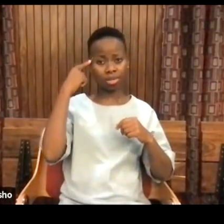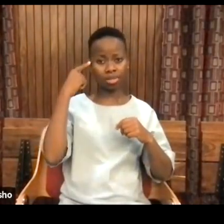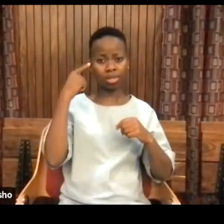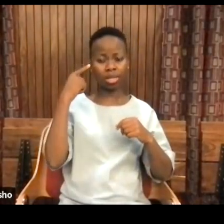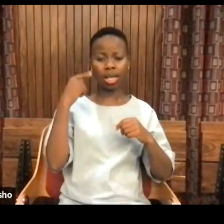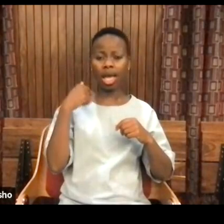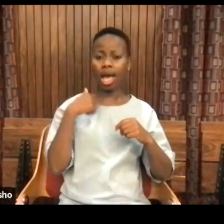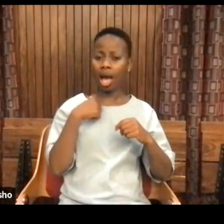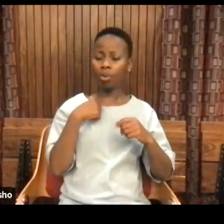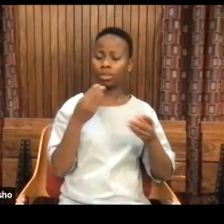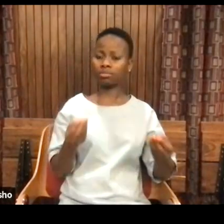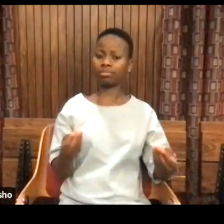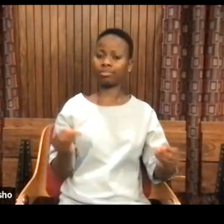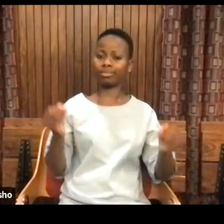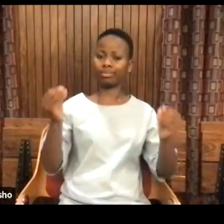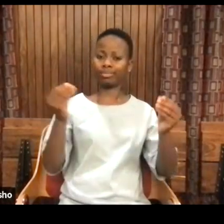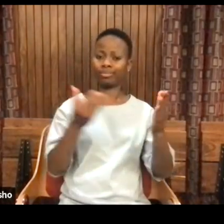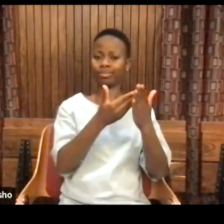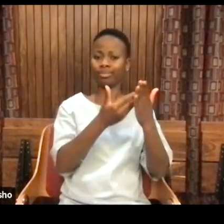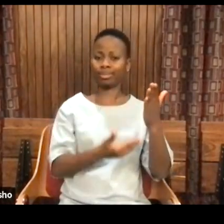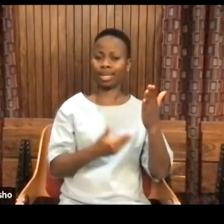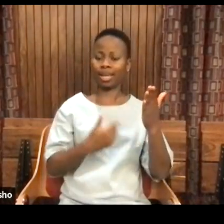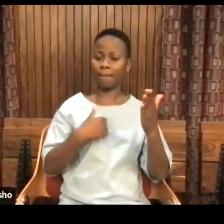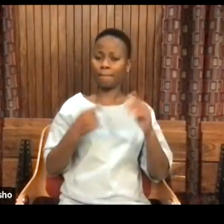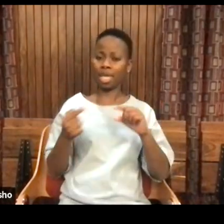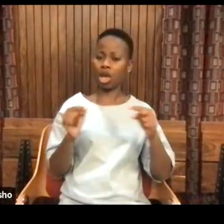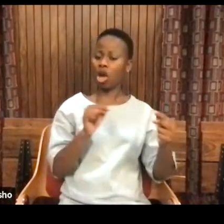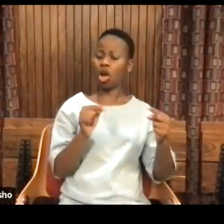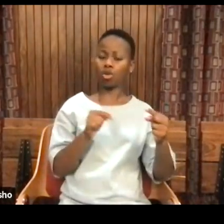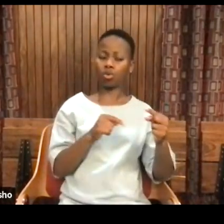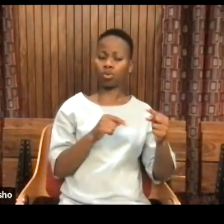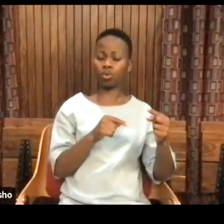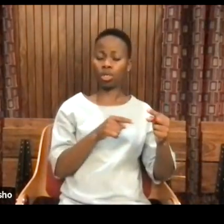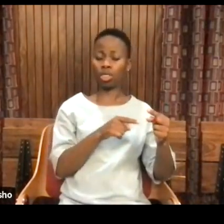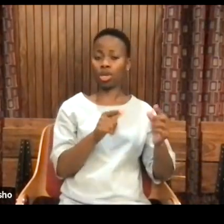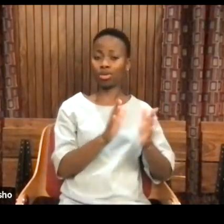bringing those things up to argue that we should not read those texts.